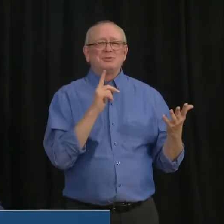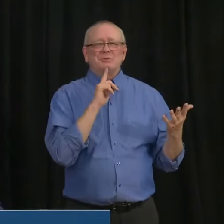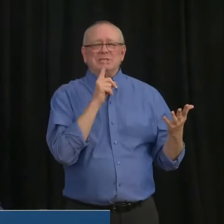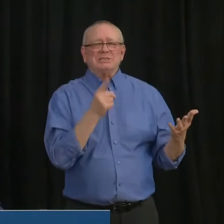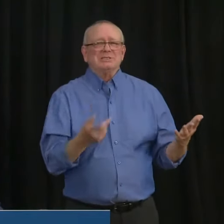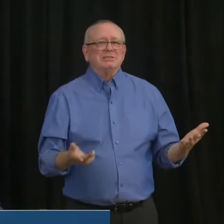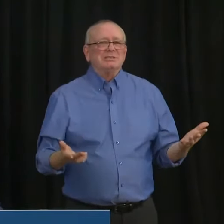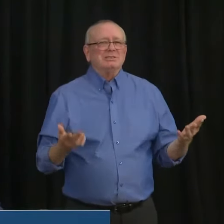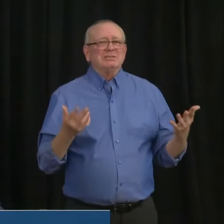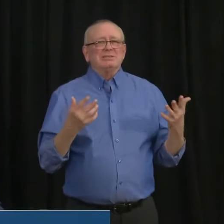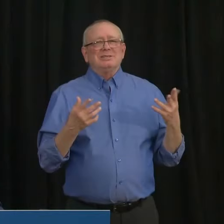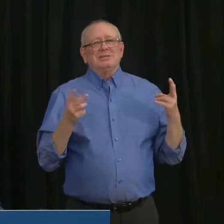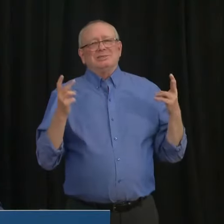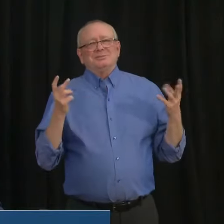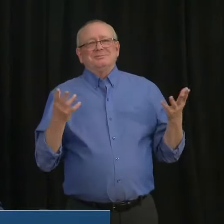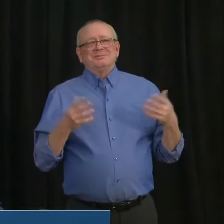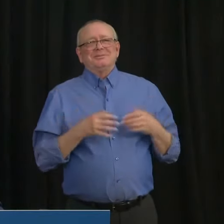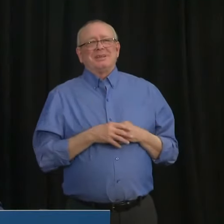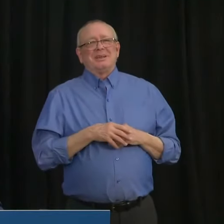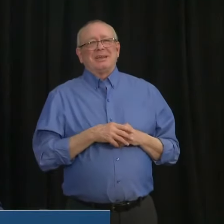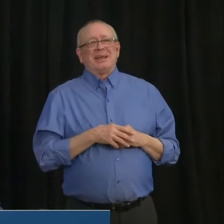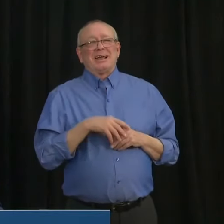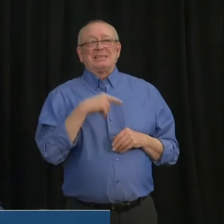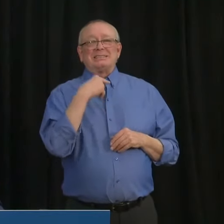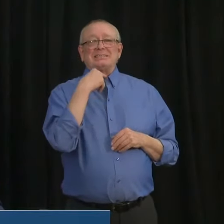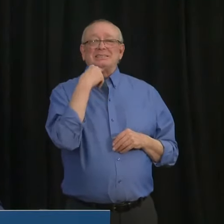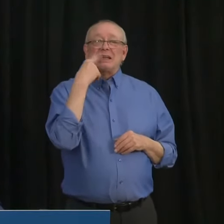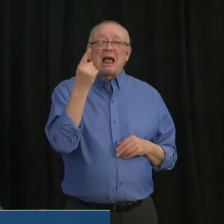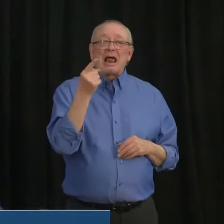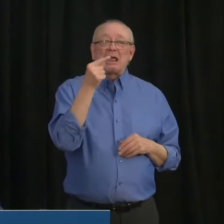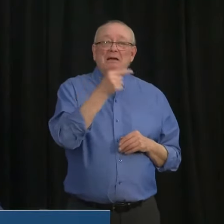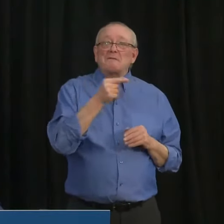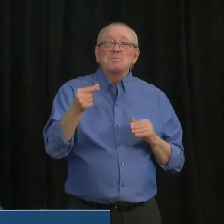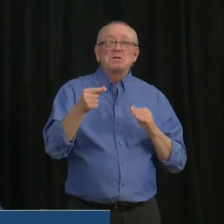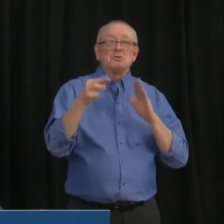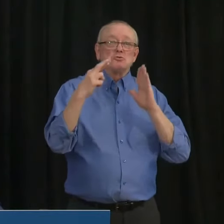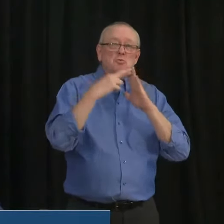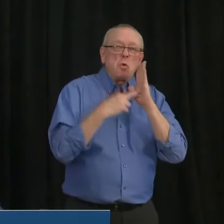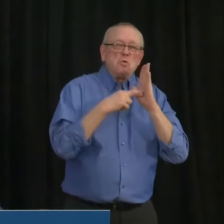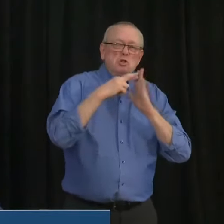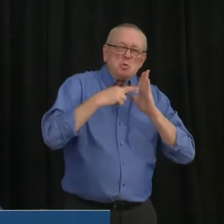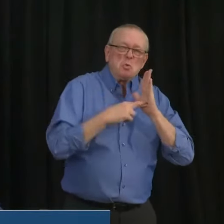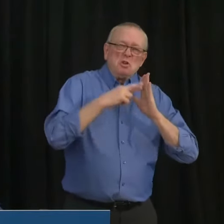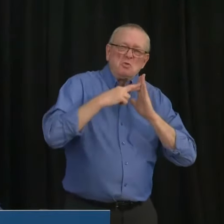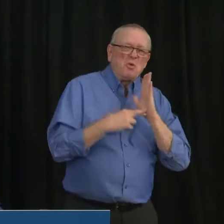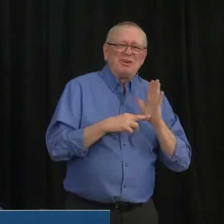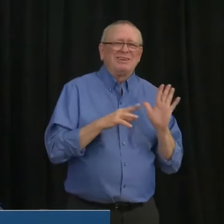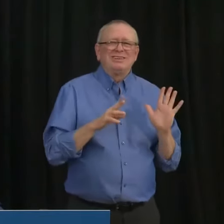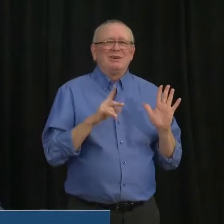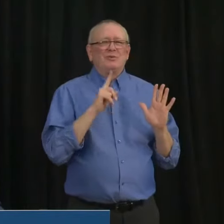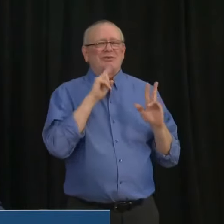extraordinary exercise of government power, state authority, that are, uh, unprecedented.